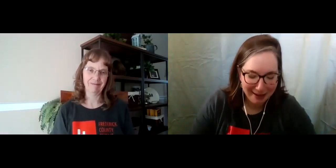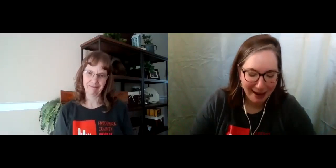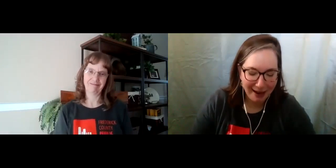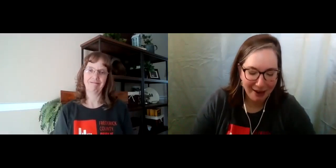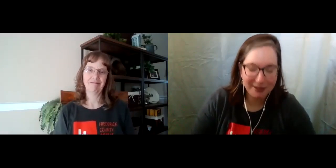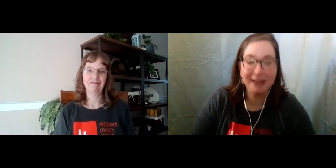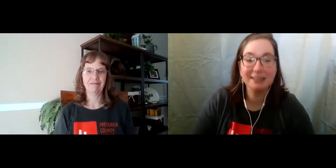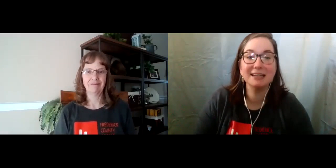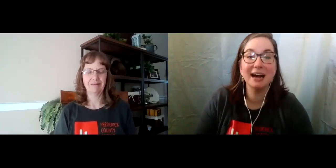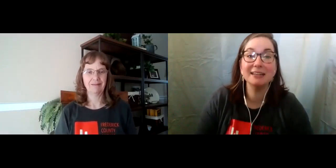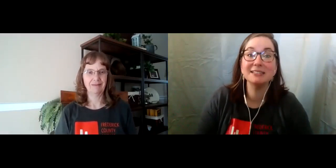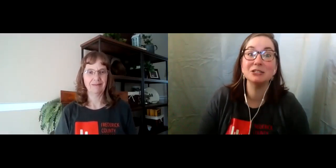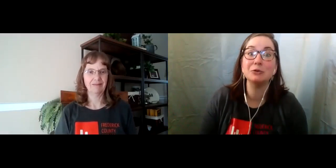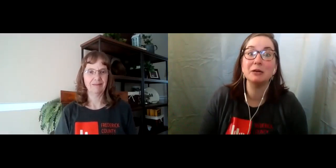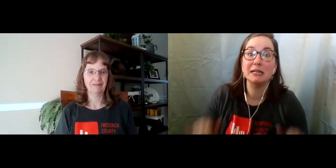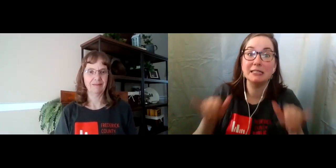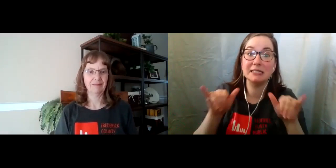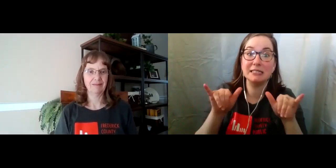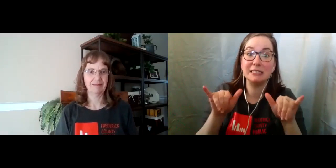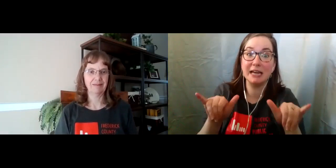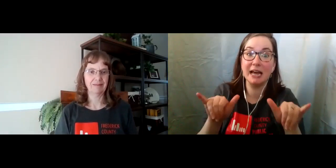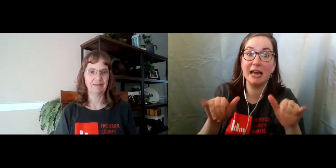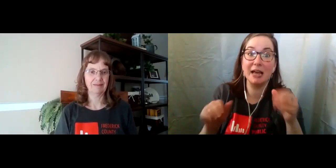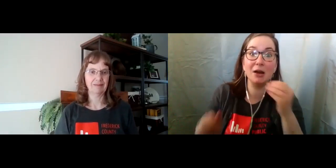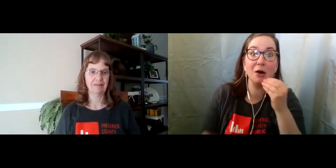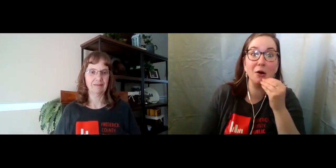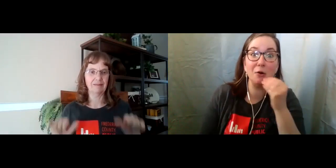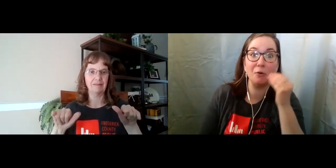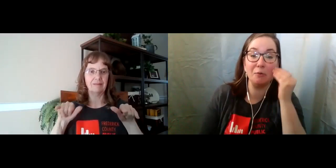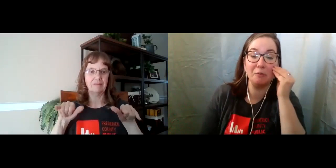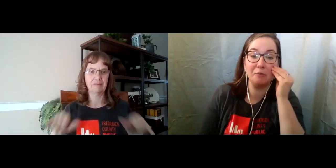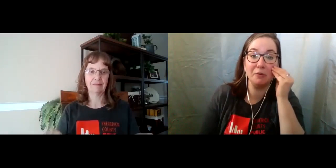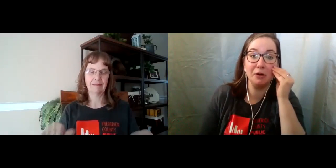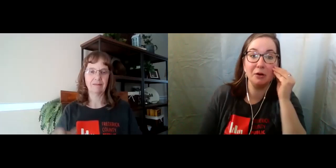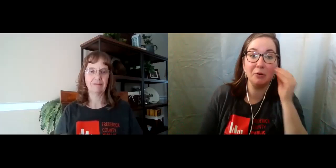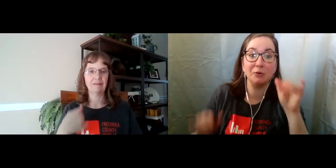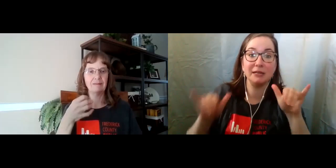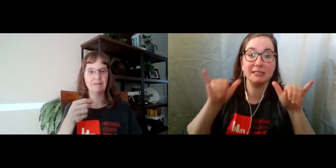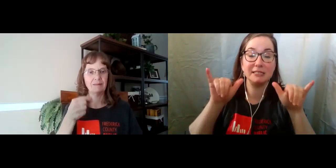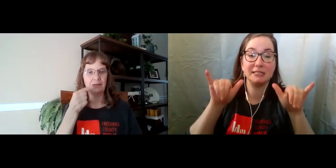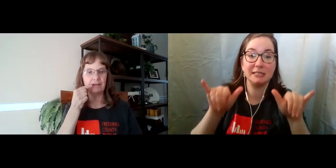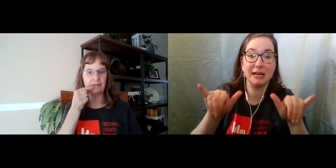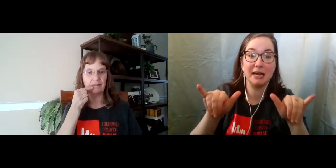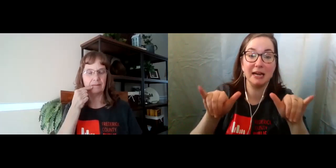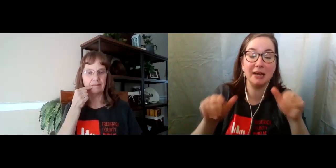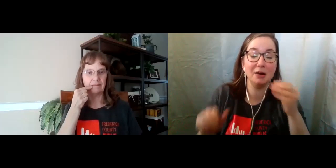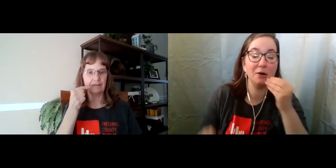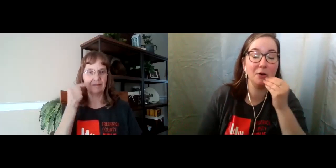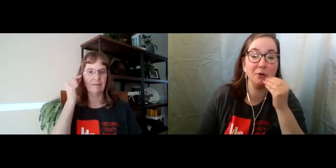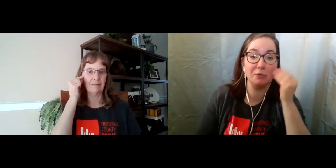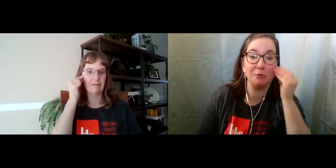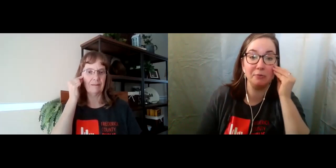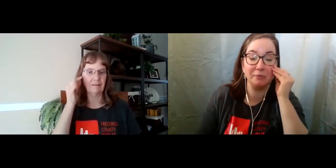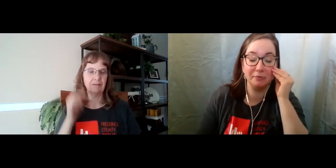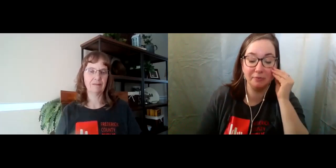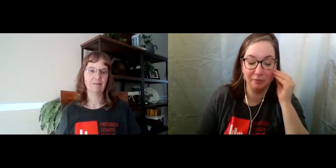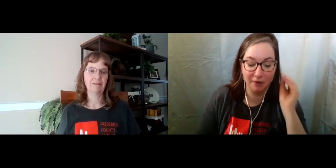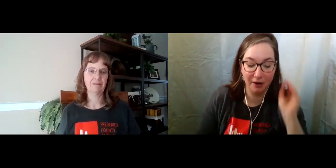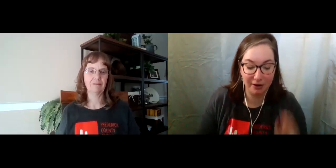The next sign is to stay home. We're going to stay home. Very good.